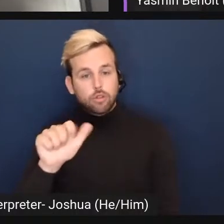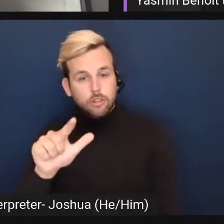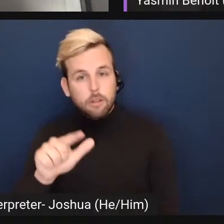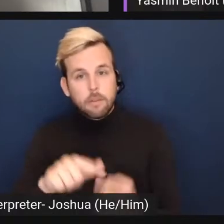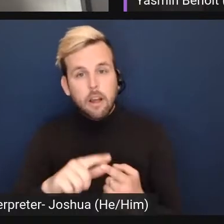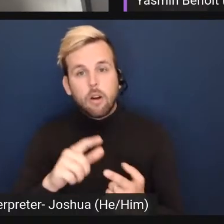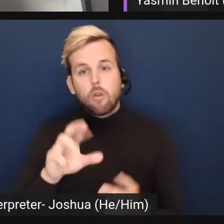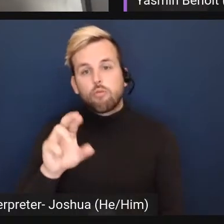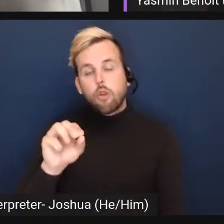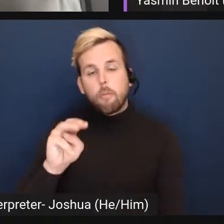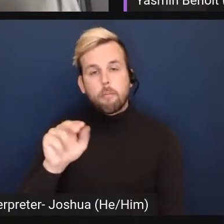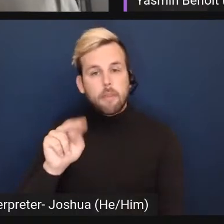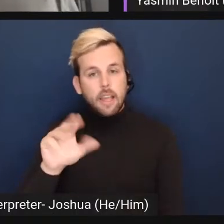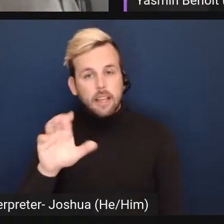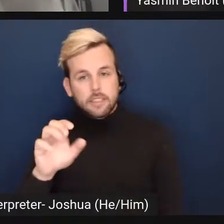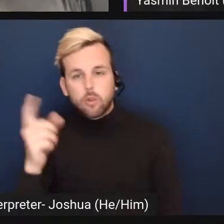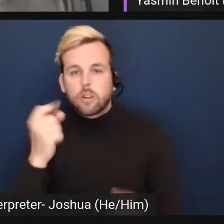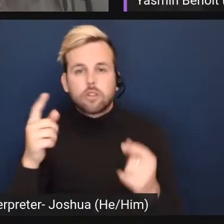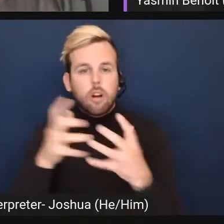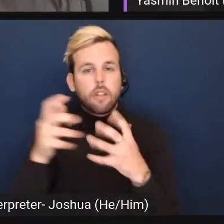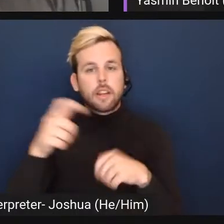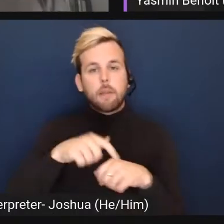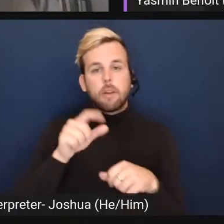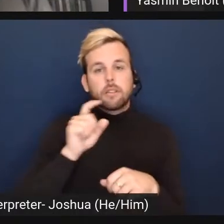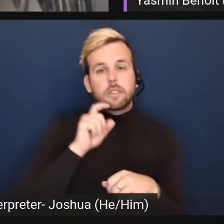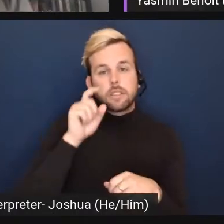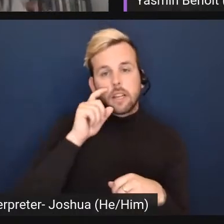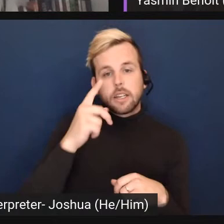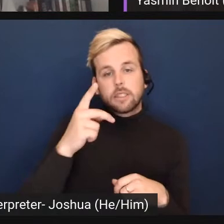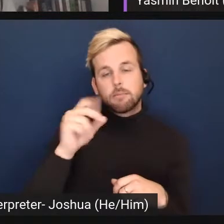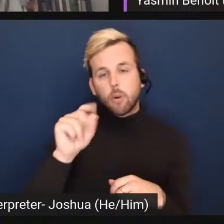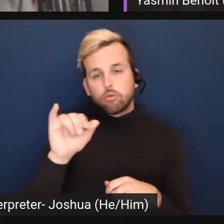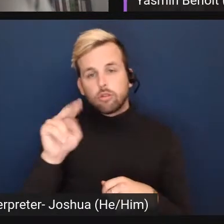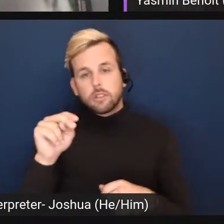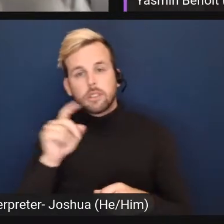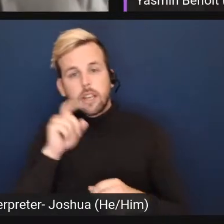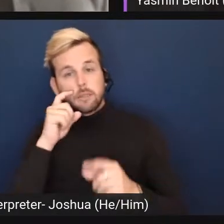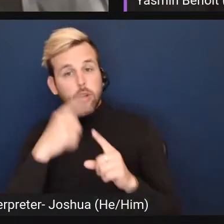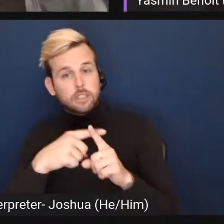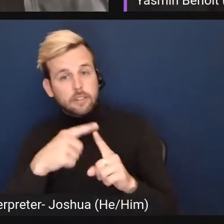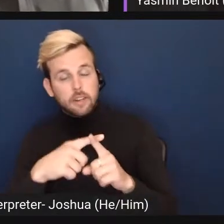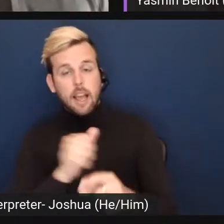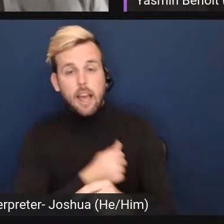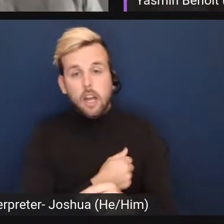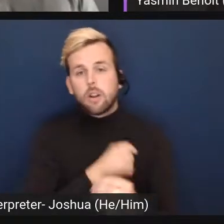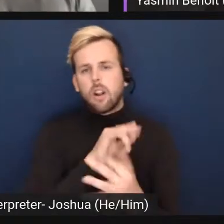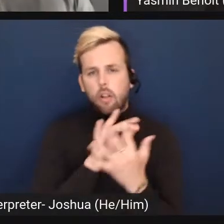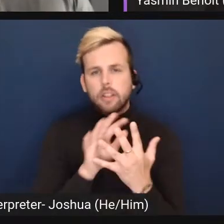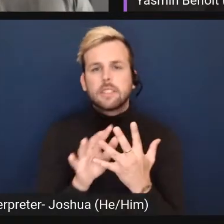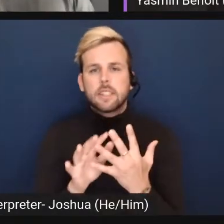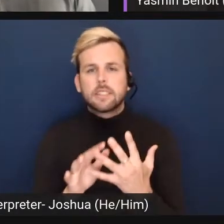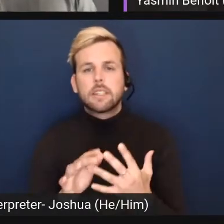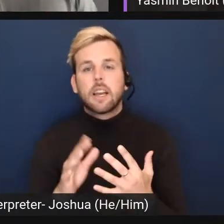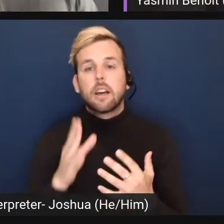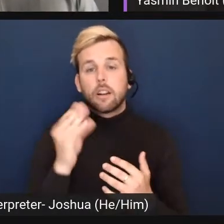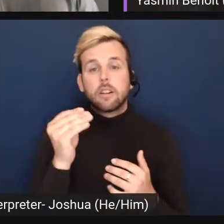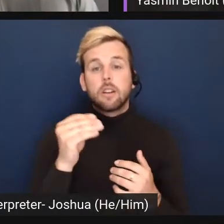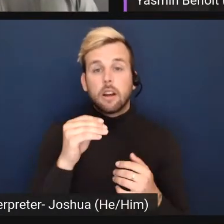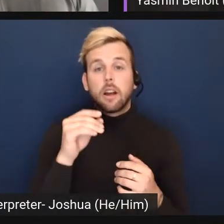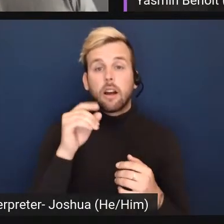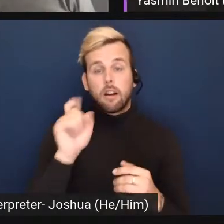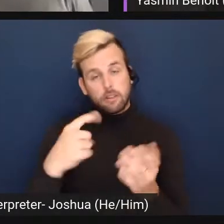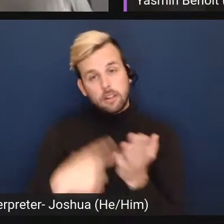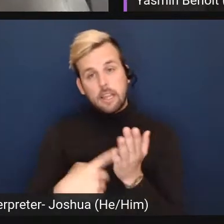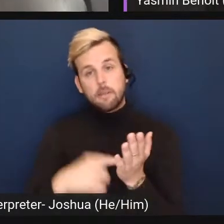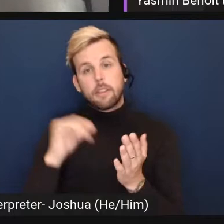stuff. I get all those questions about sex repulsion, about sex positivity, about attitudes and all these things. And you do end up going into that.